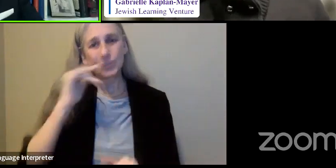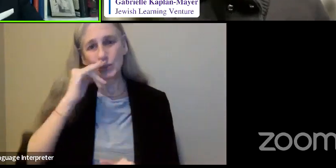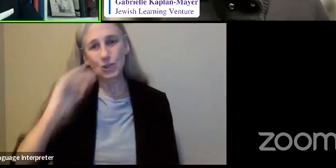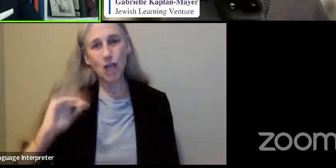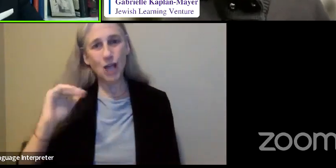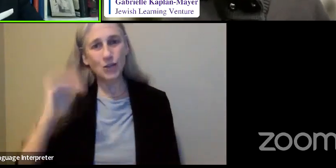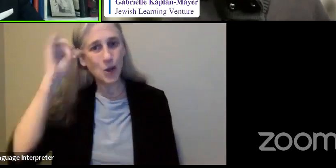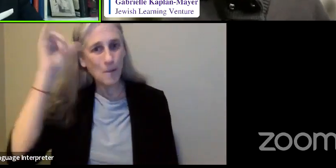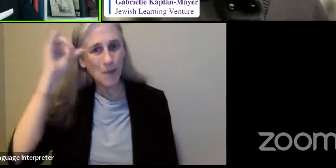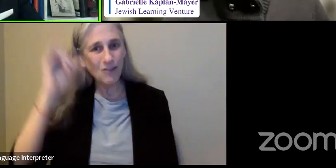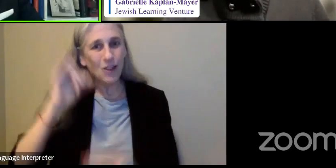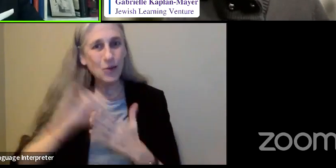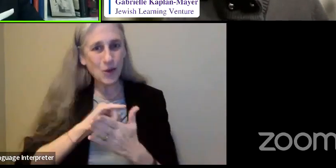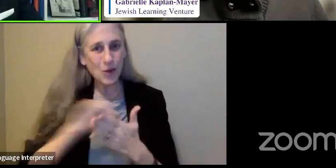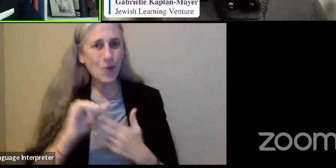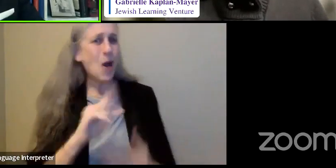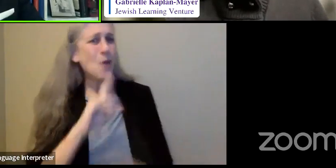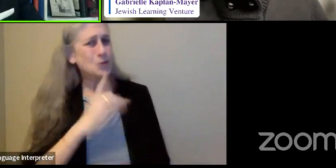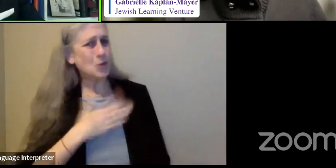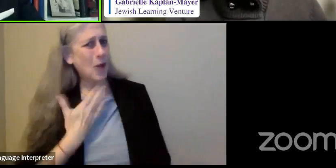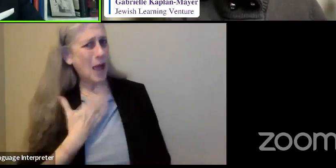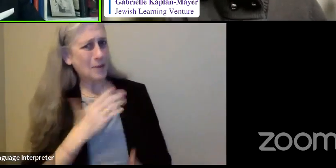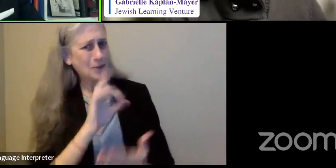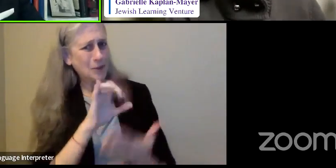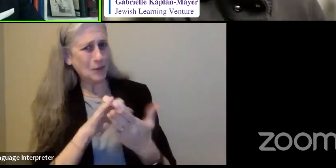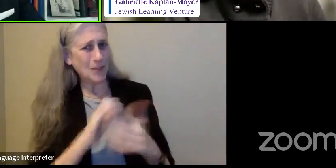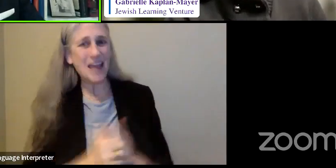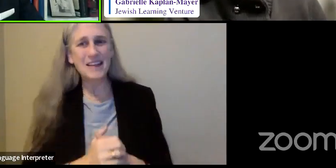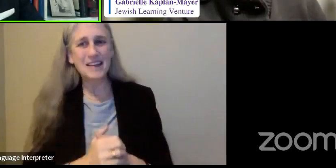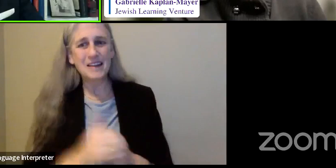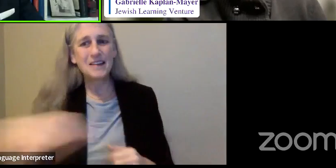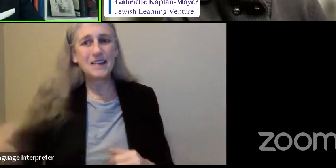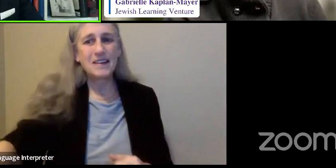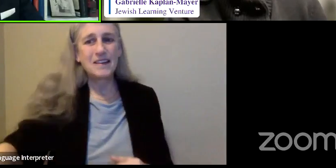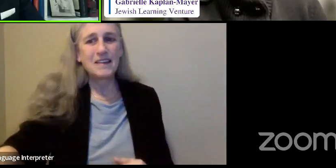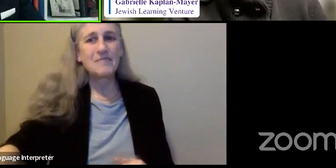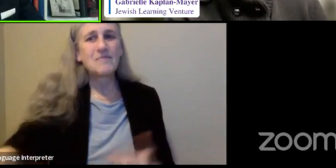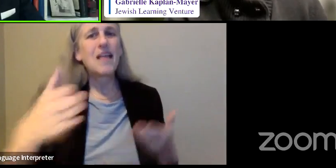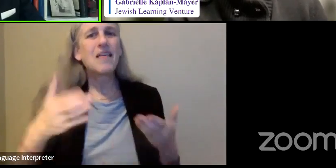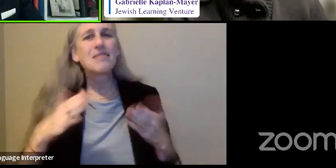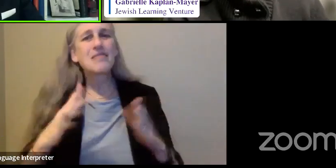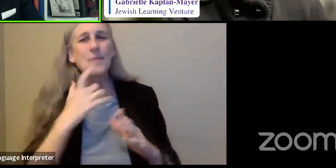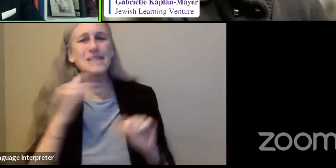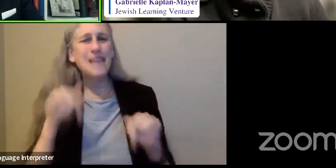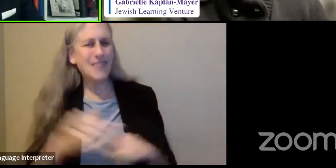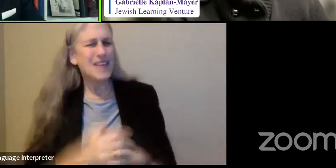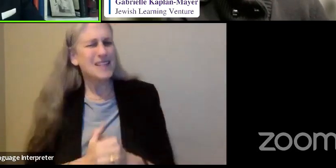Yes, I'd happy to. Let me put it this way.